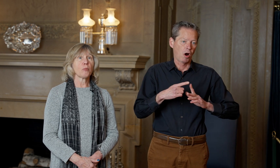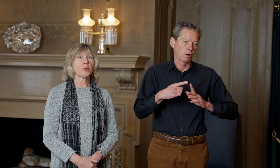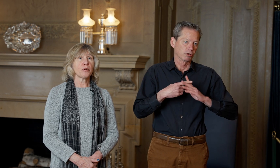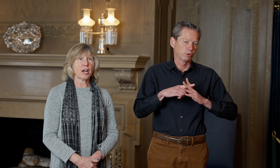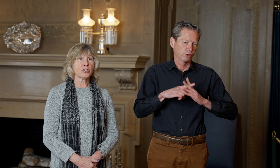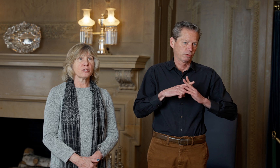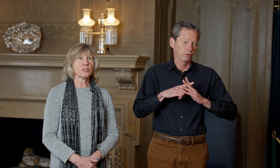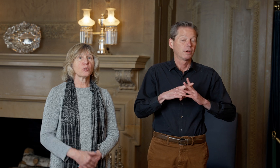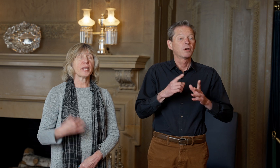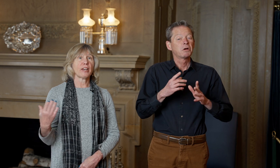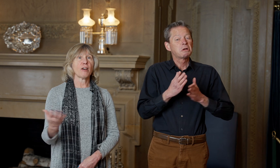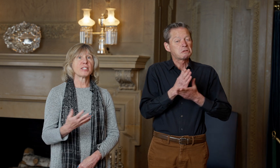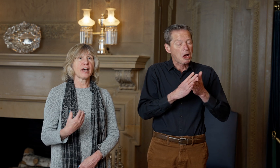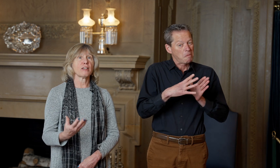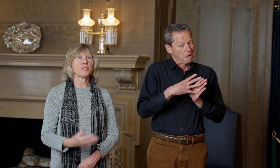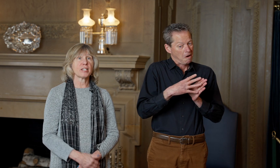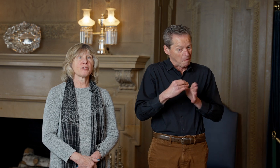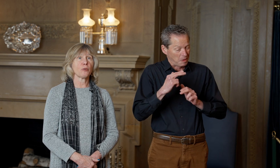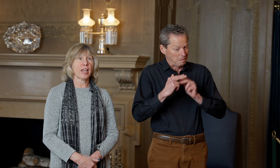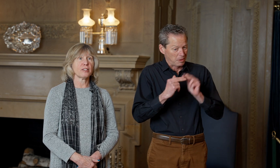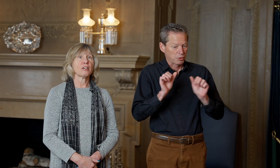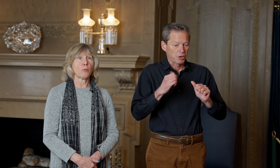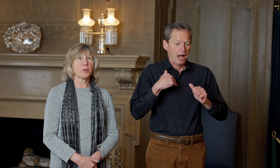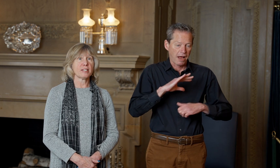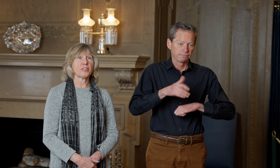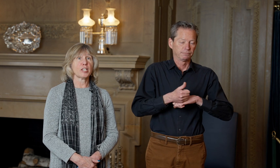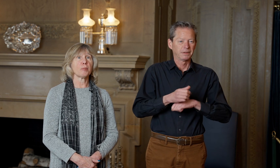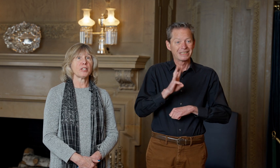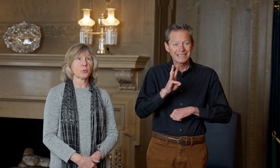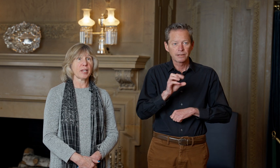reproductions so we could have a set of six or eight when we set the table each week.